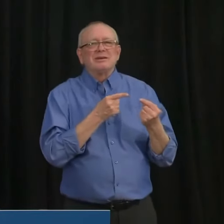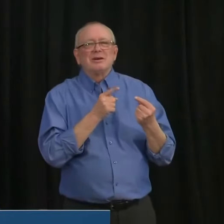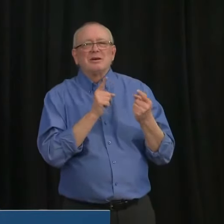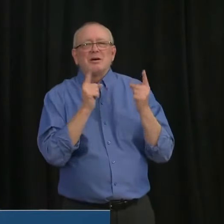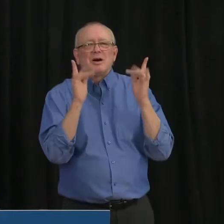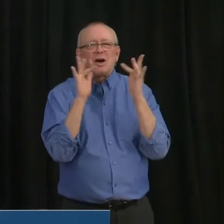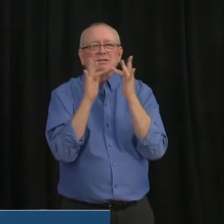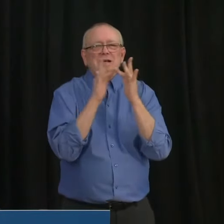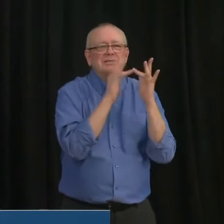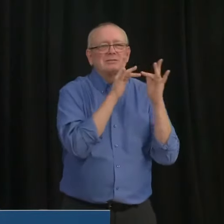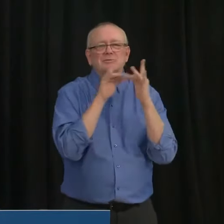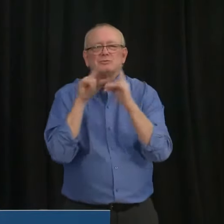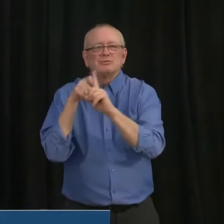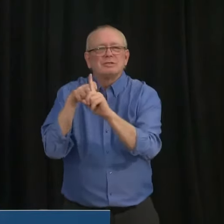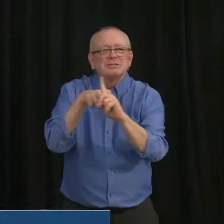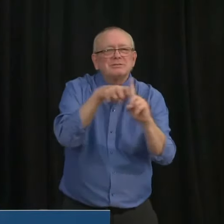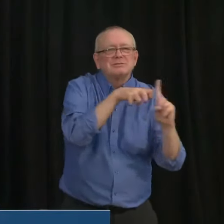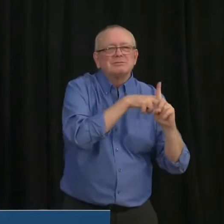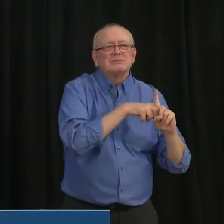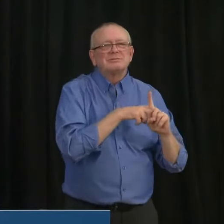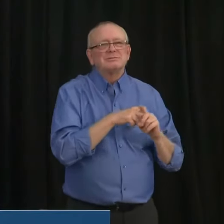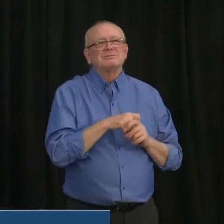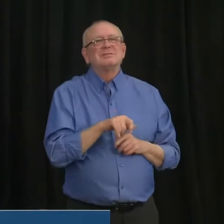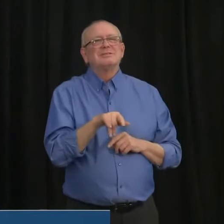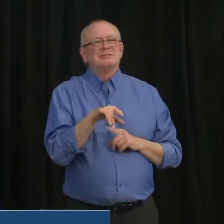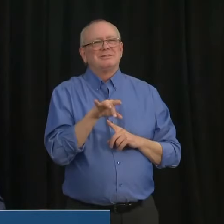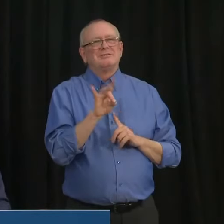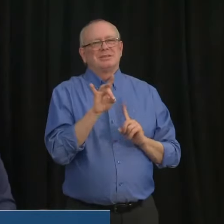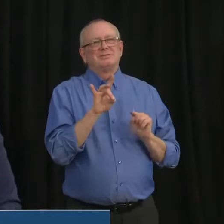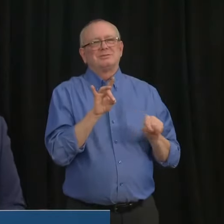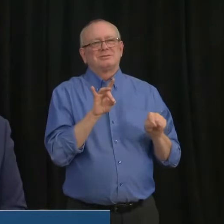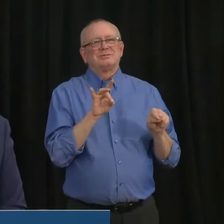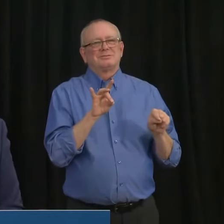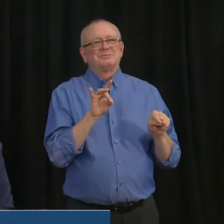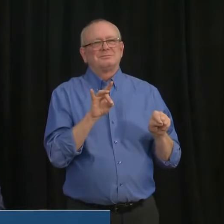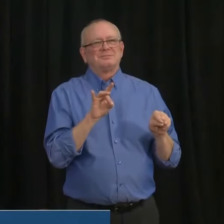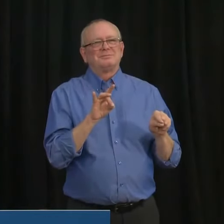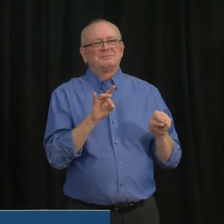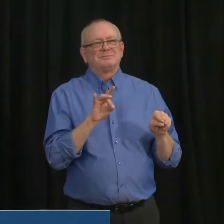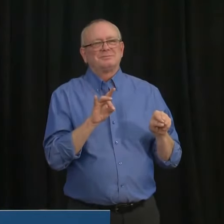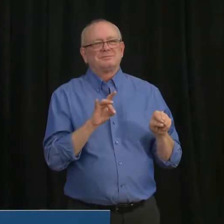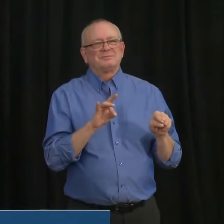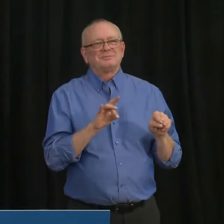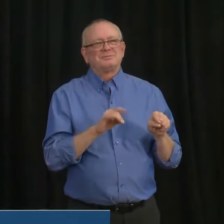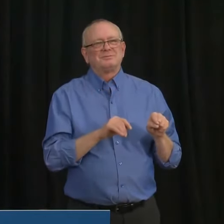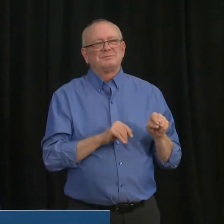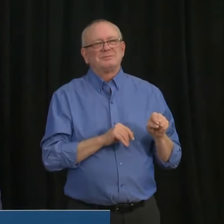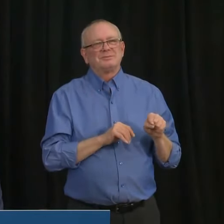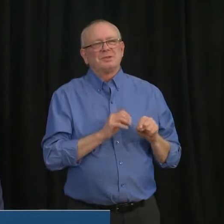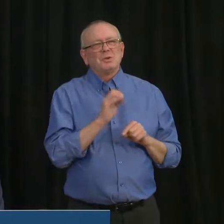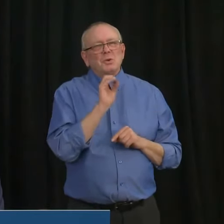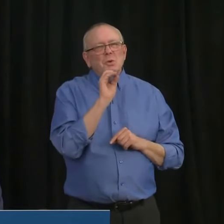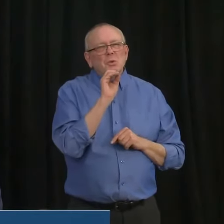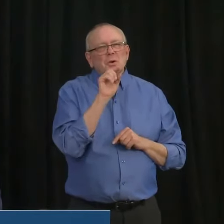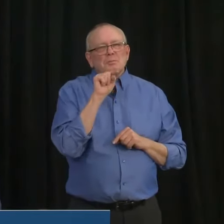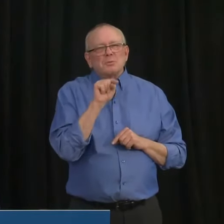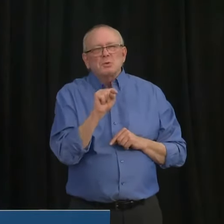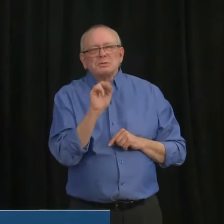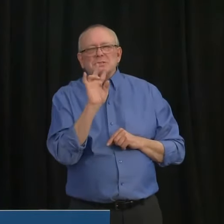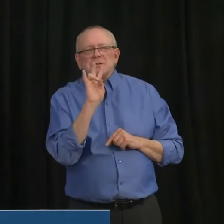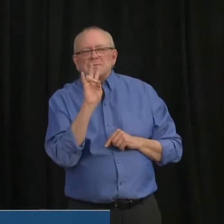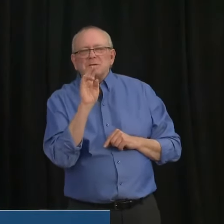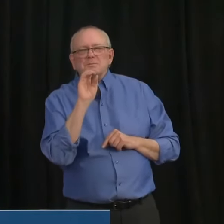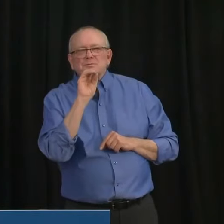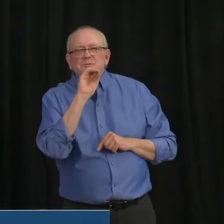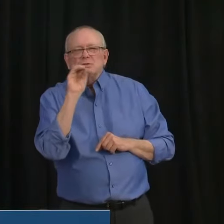identified, um, about 0.7 percent of, of confirmed, uh, cases of